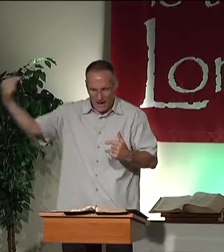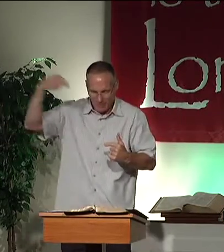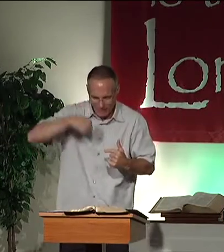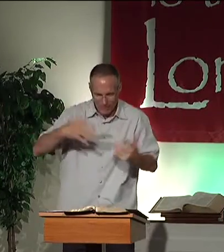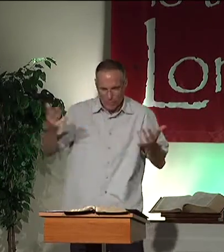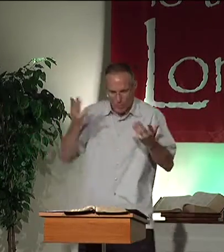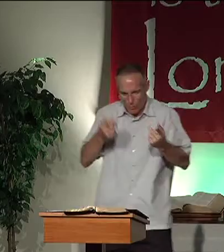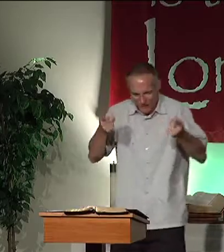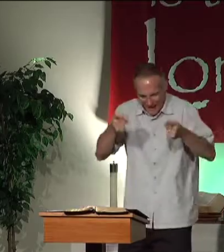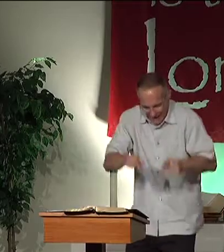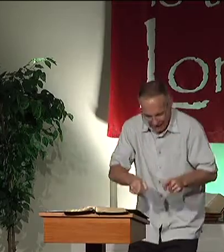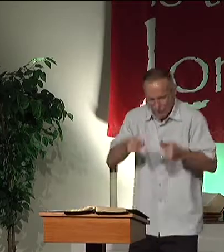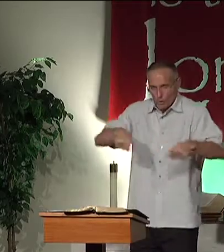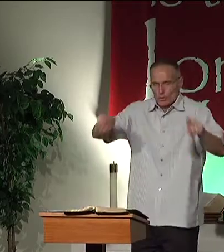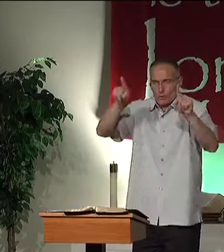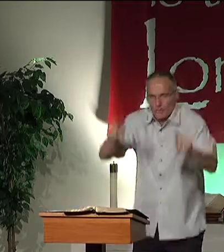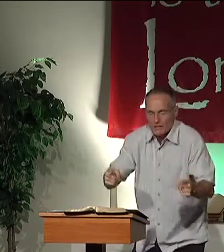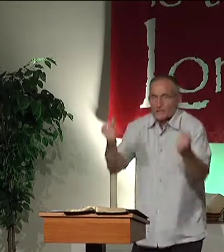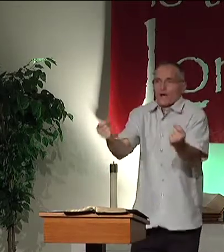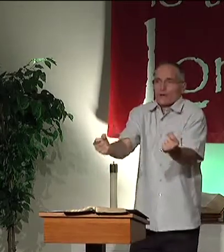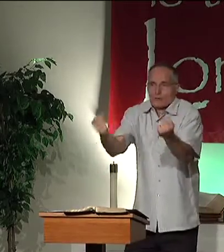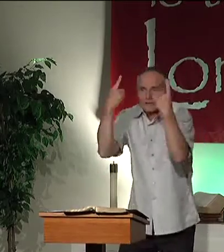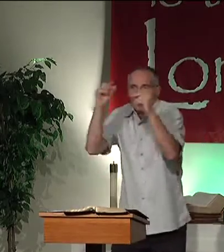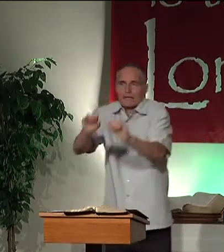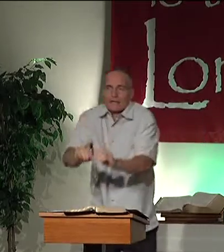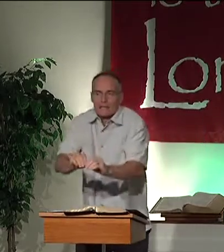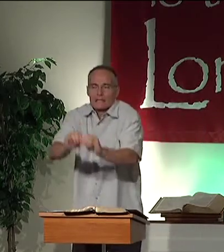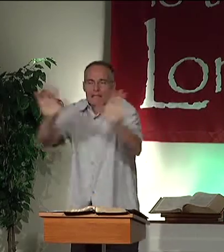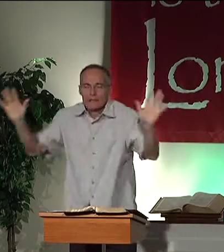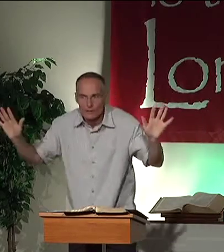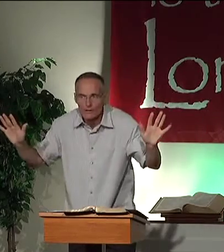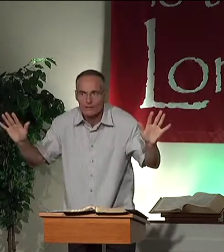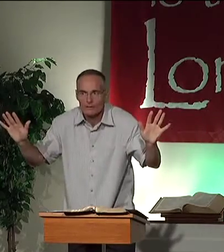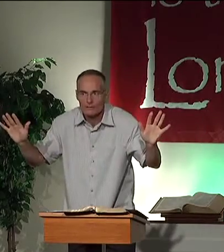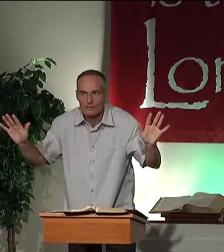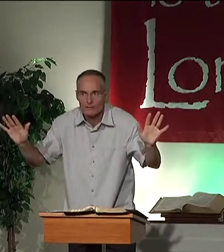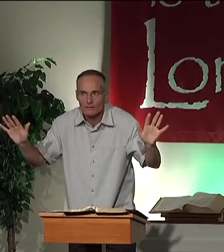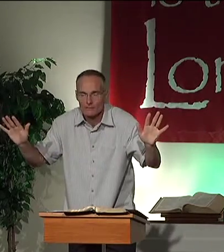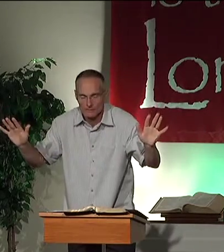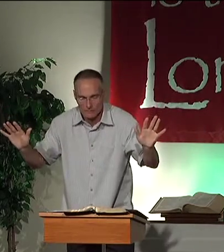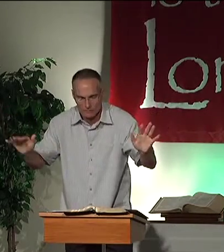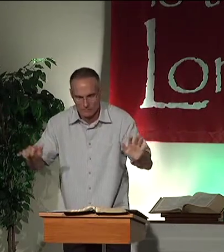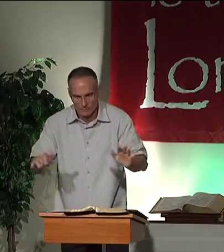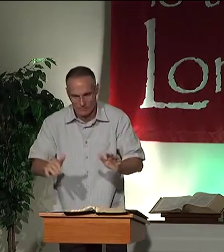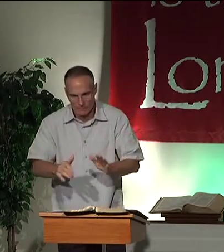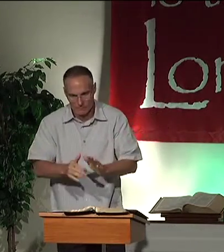had come and why he had come and what was going to happen. He said, you must clearly understand.